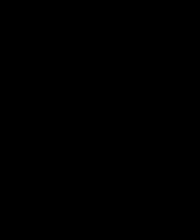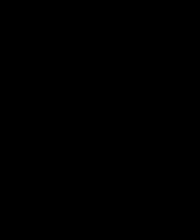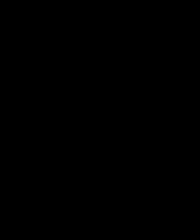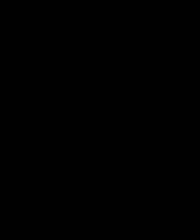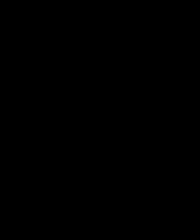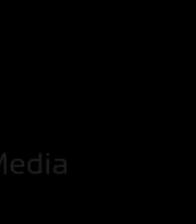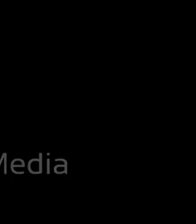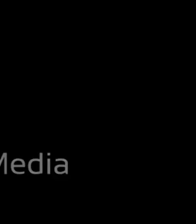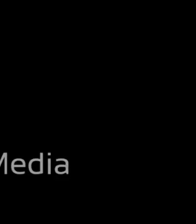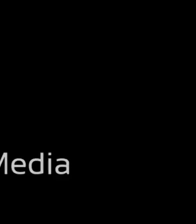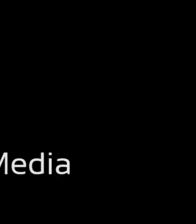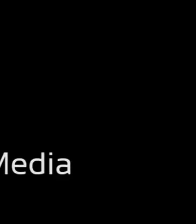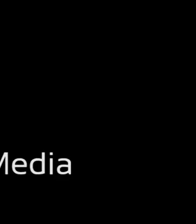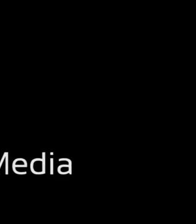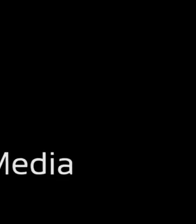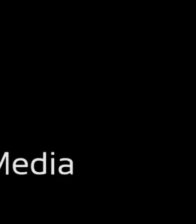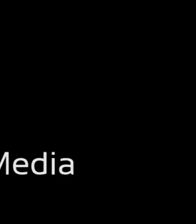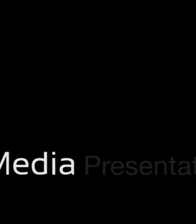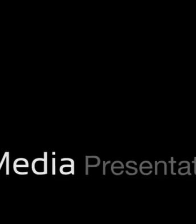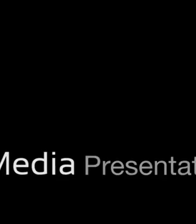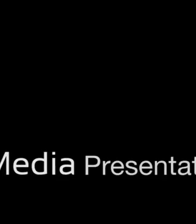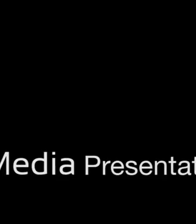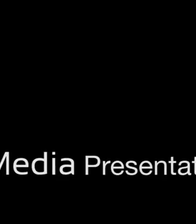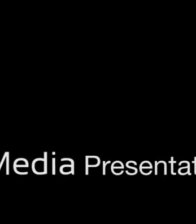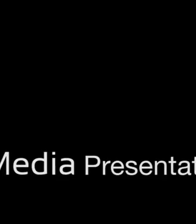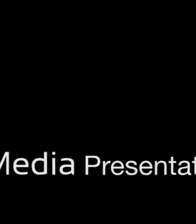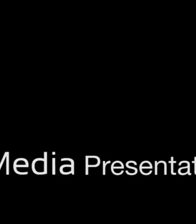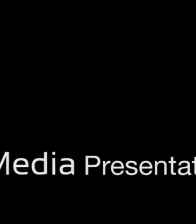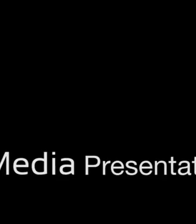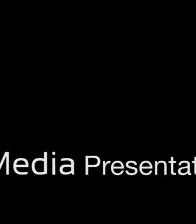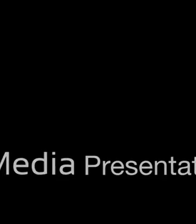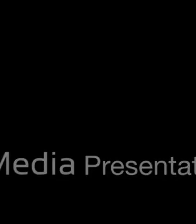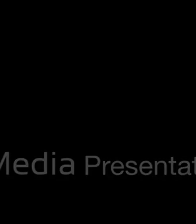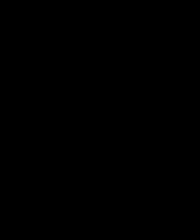Bye. Bye.